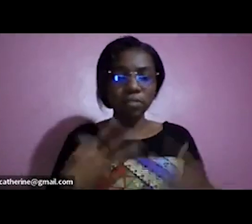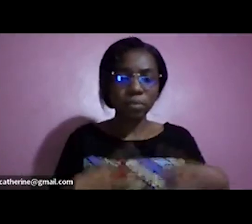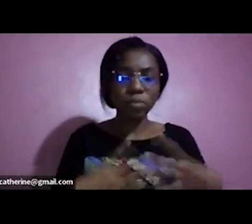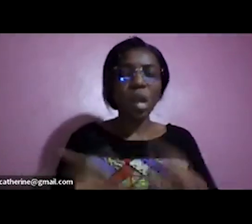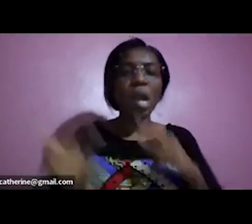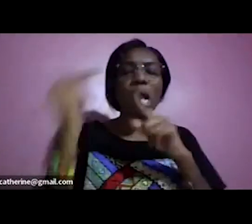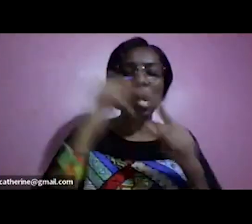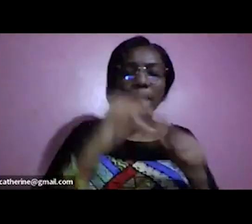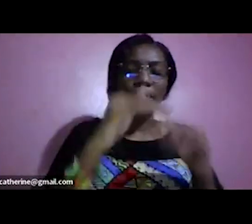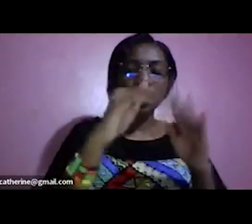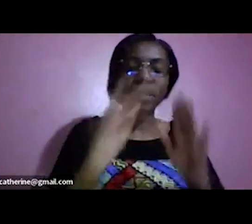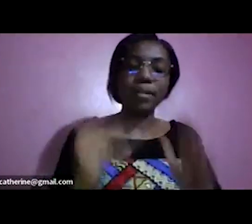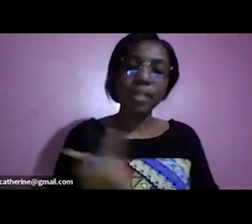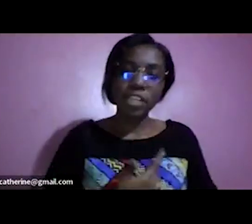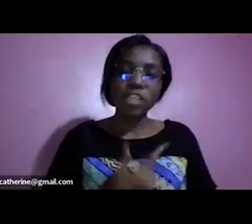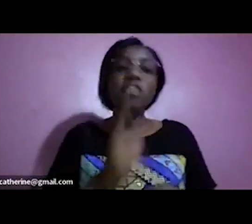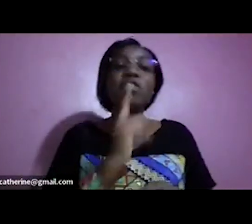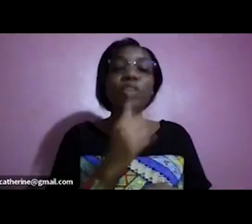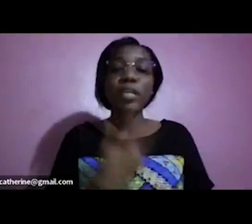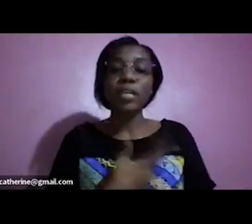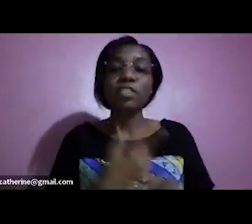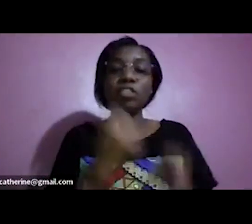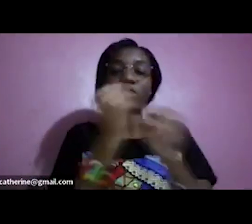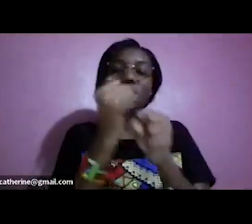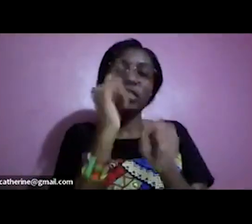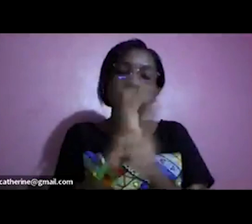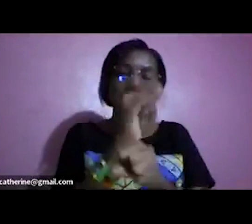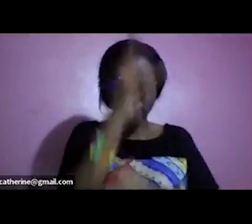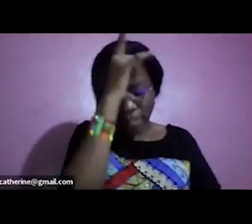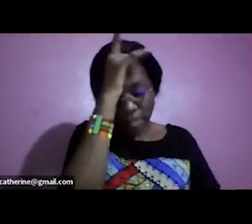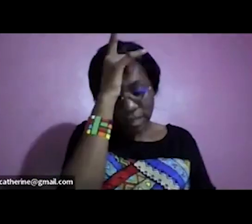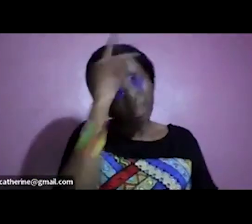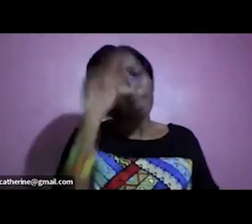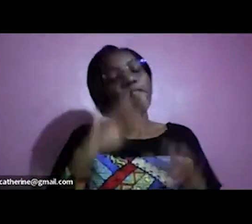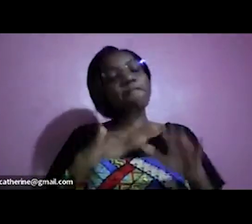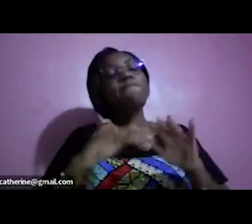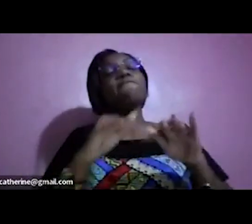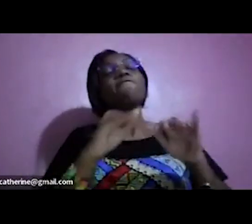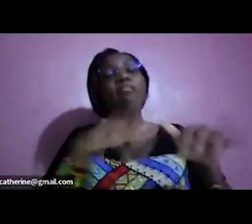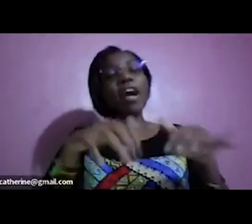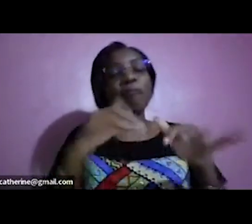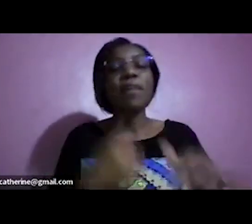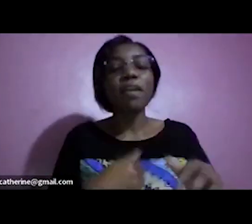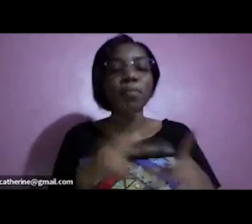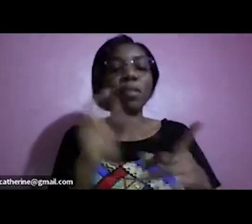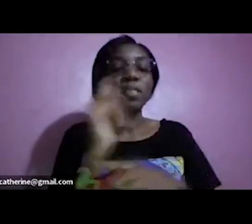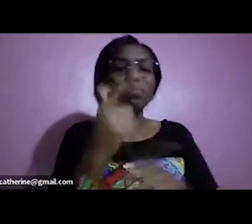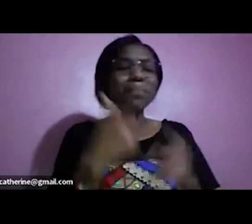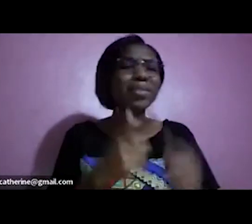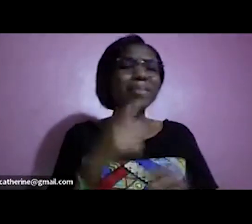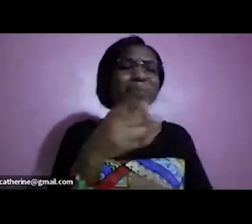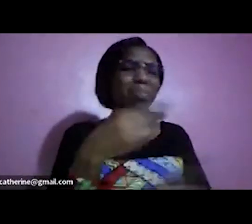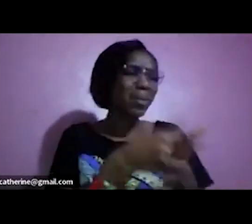so you have that huge home in the village uh you have a farm at that place but you pay someone to live in that place